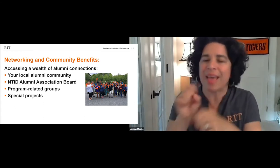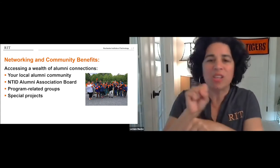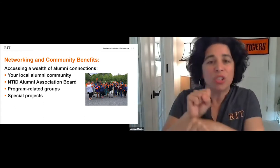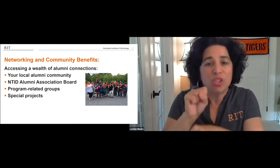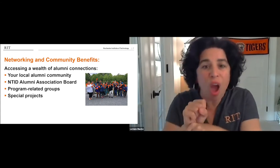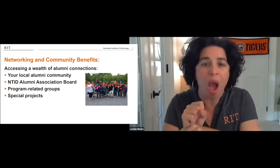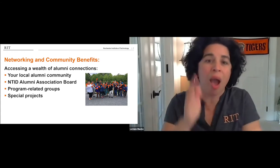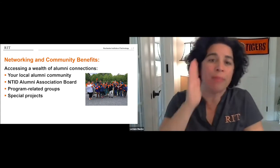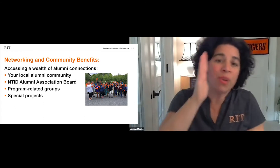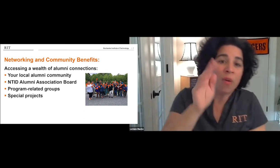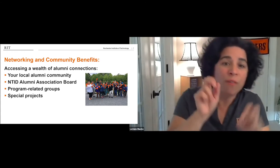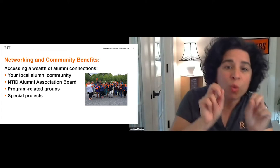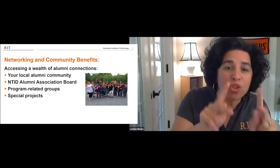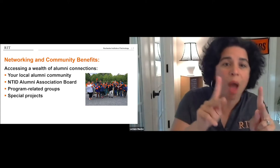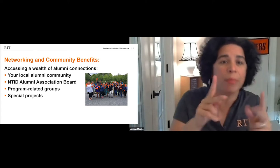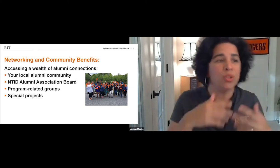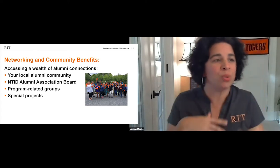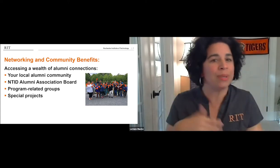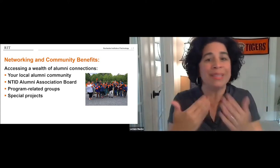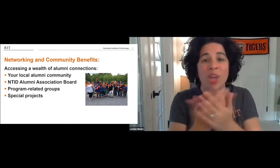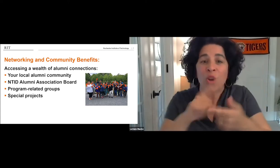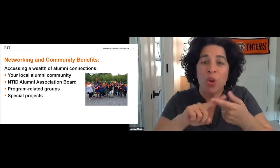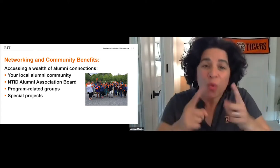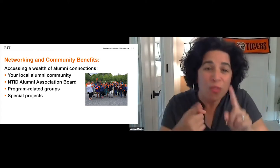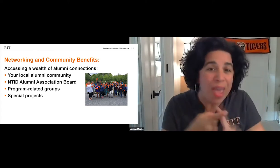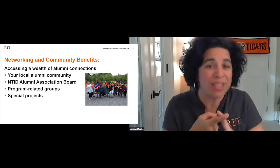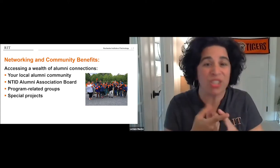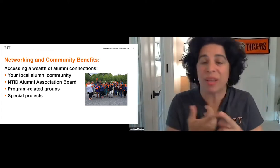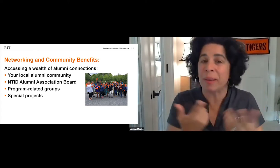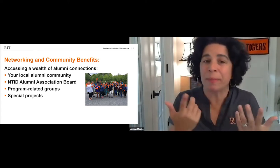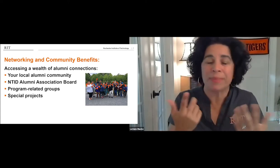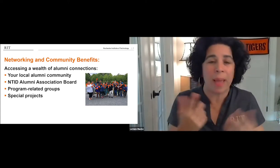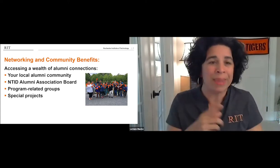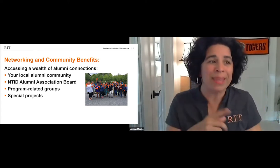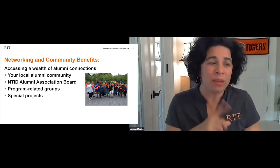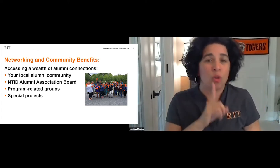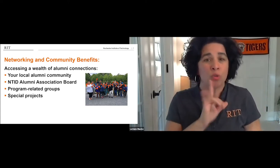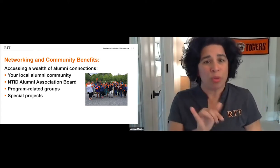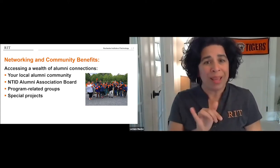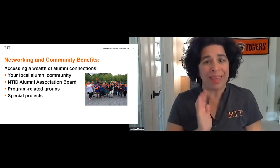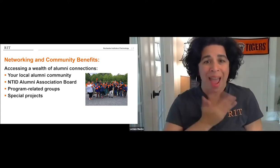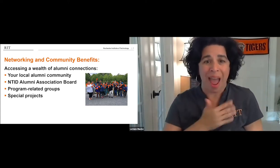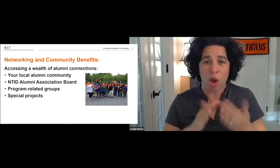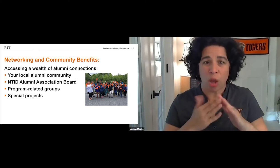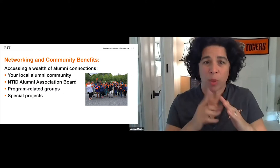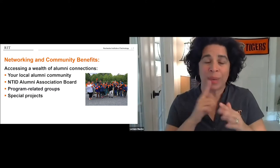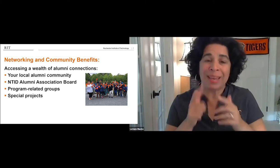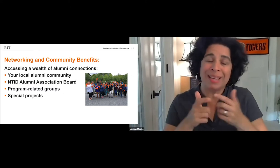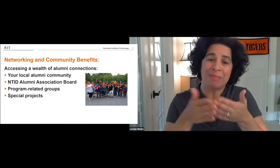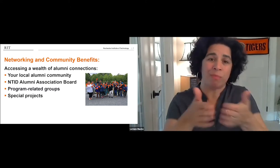number one as how students and new colleagues, new employees are able